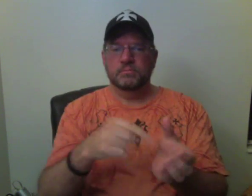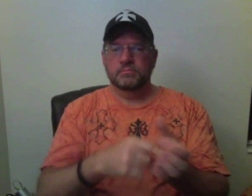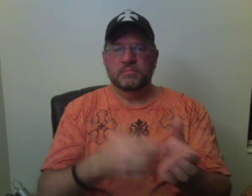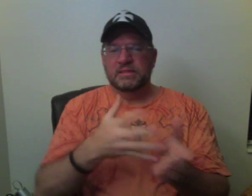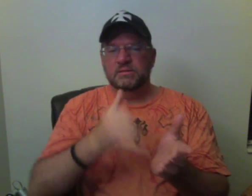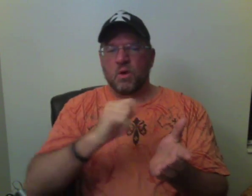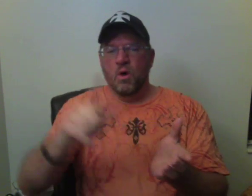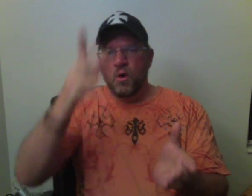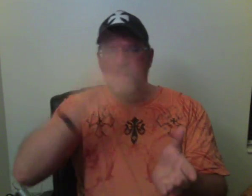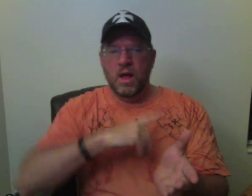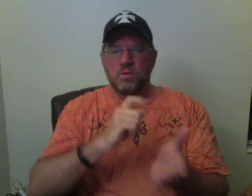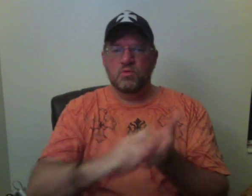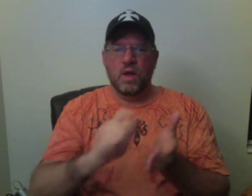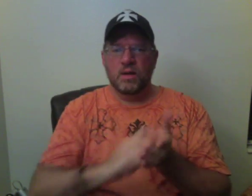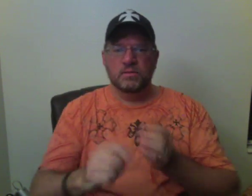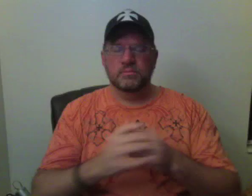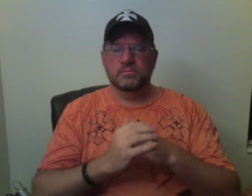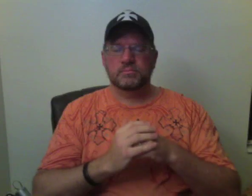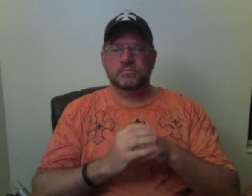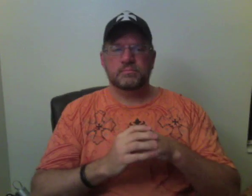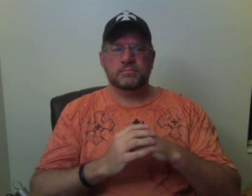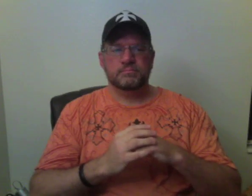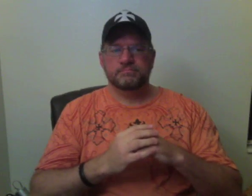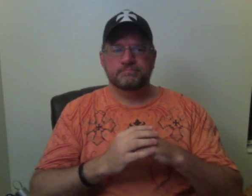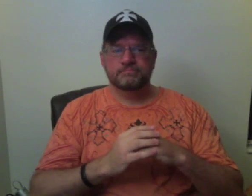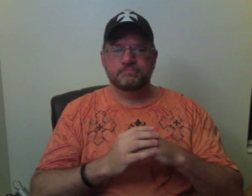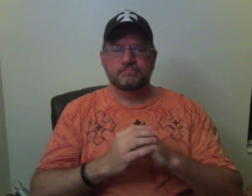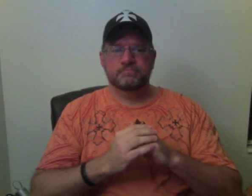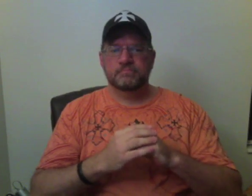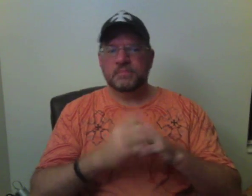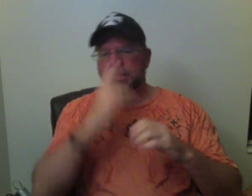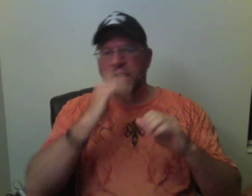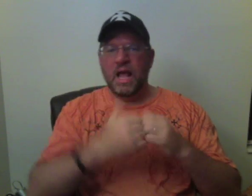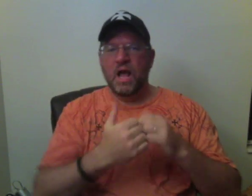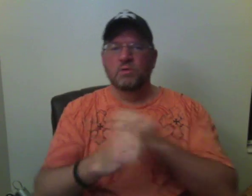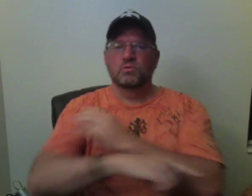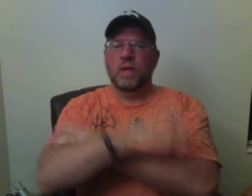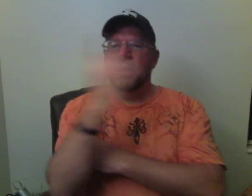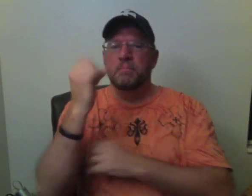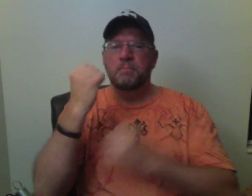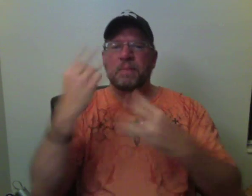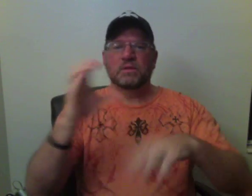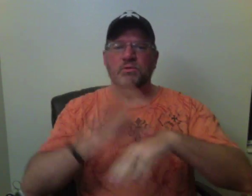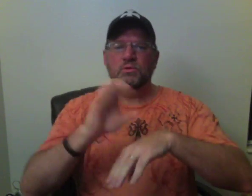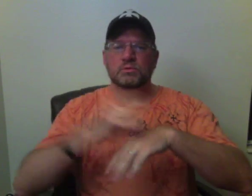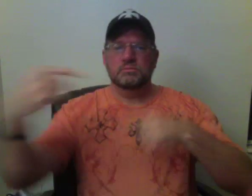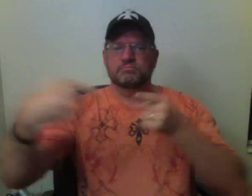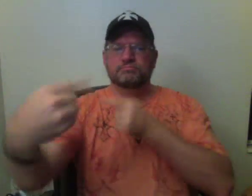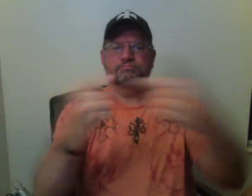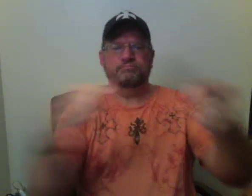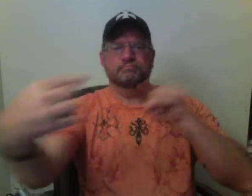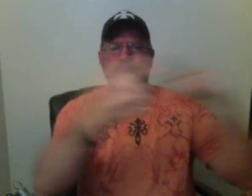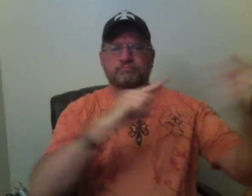Why didn't the messenger just deliver? Liam's toxicology report for the night of his arrest. Because I ordered it.